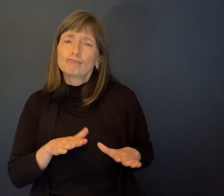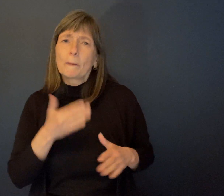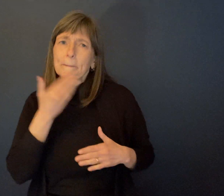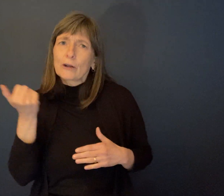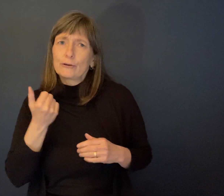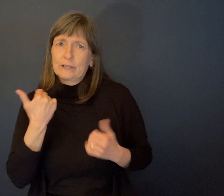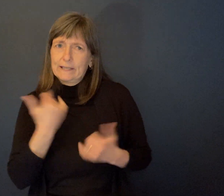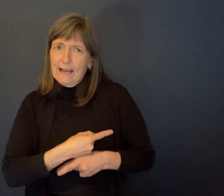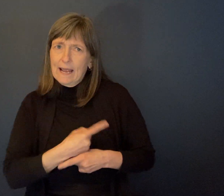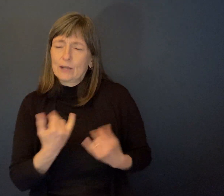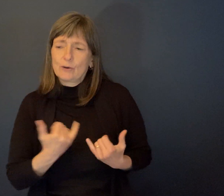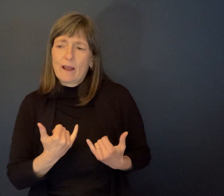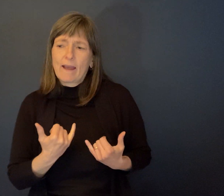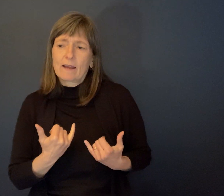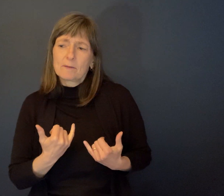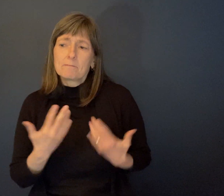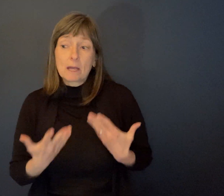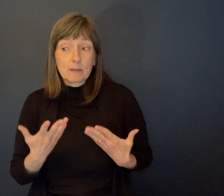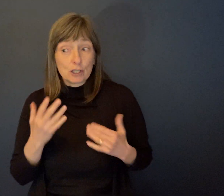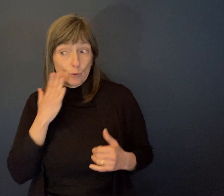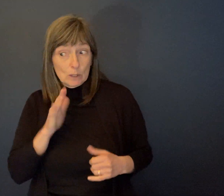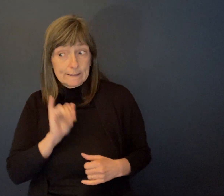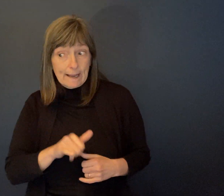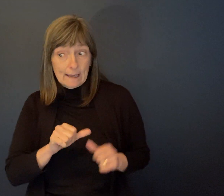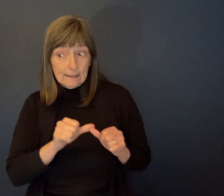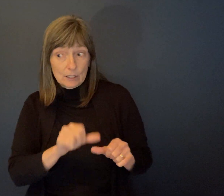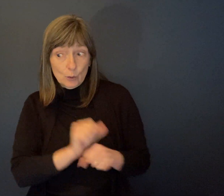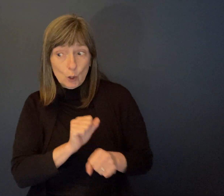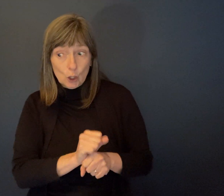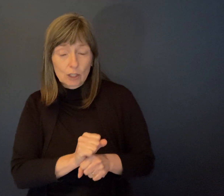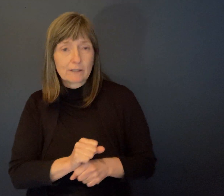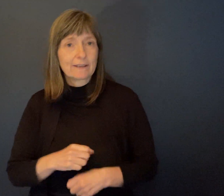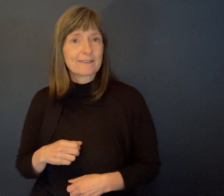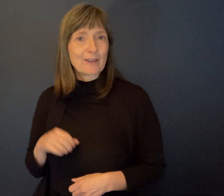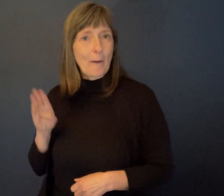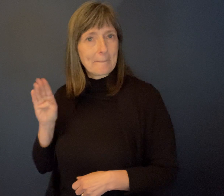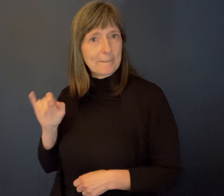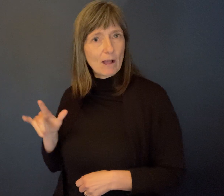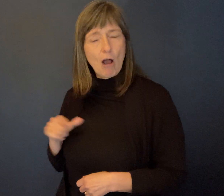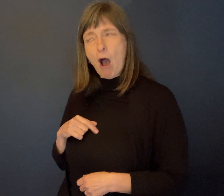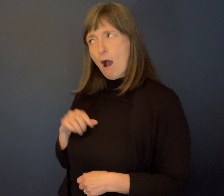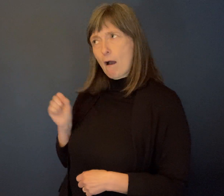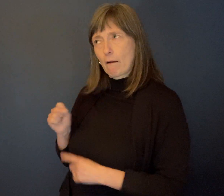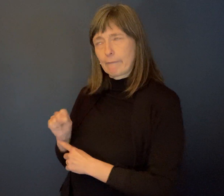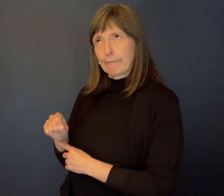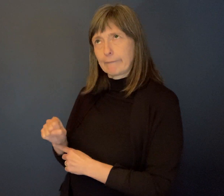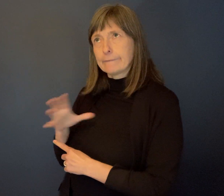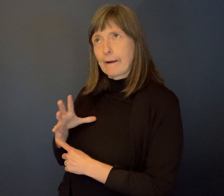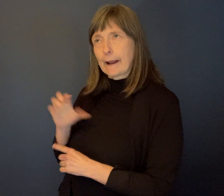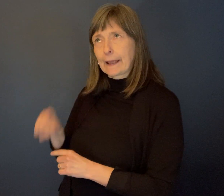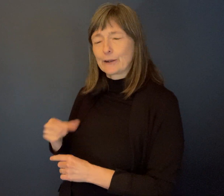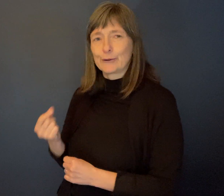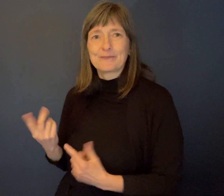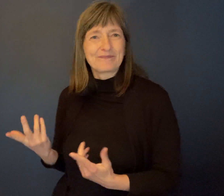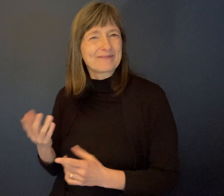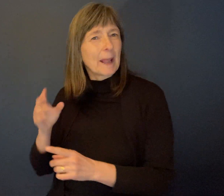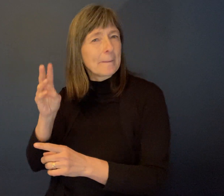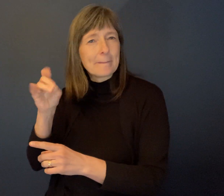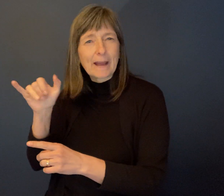Of course off, Bill went and, you know, yes, okay, he could do that. Problem solved, right? So that was Marilyn. She, she knew instinctively the